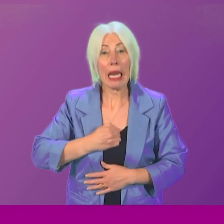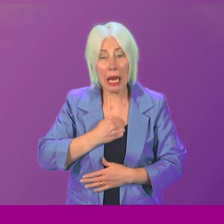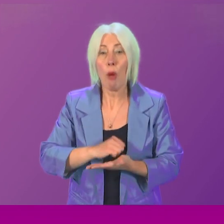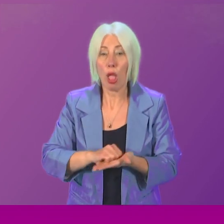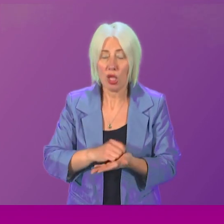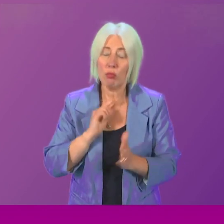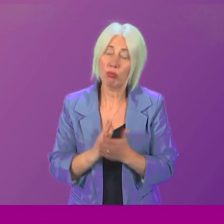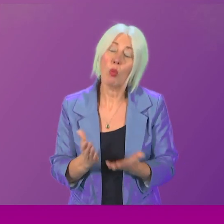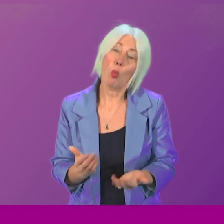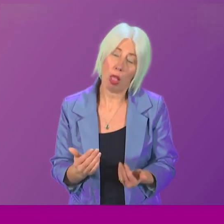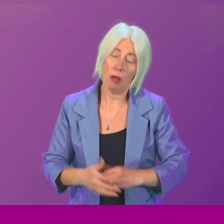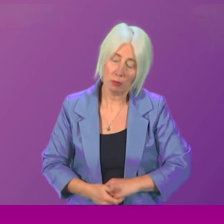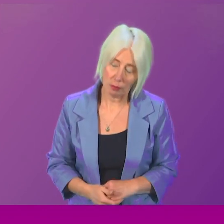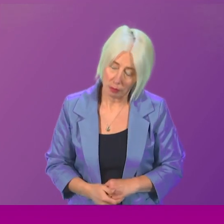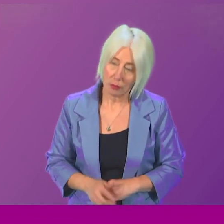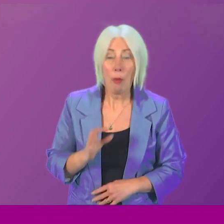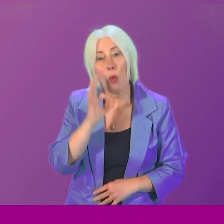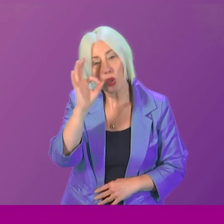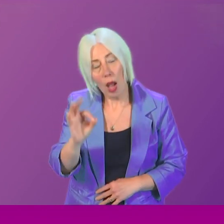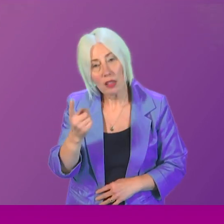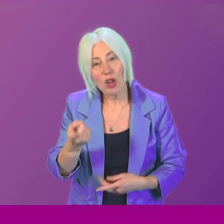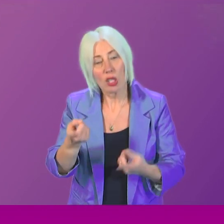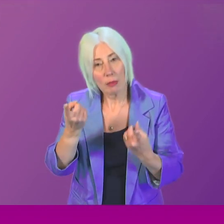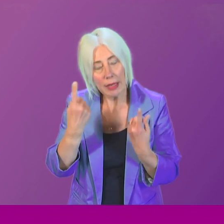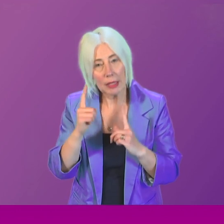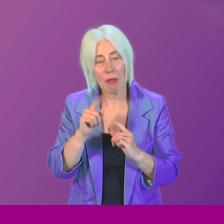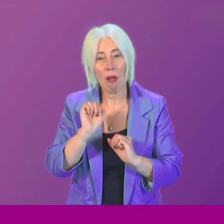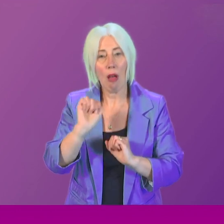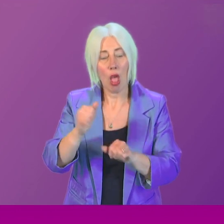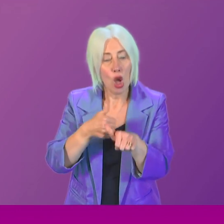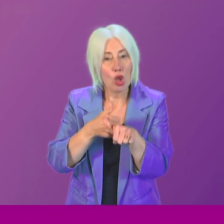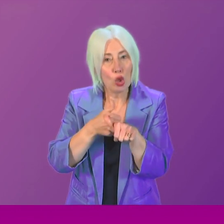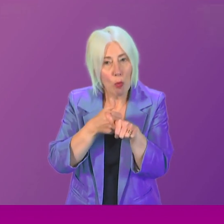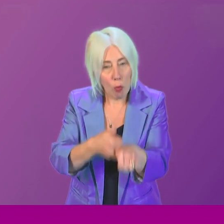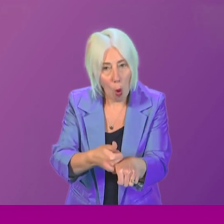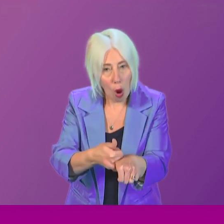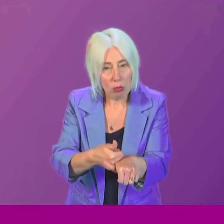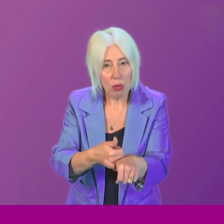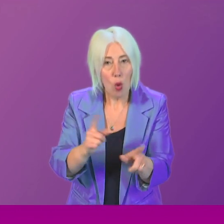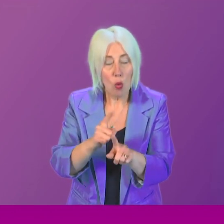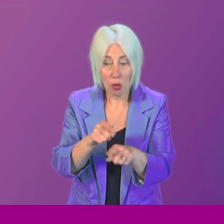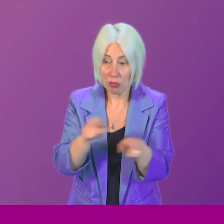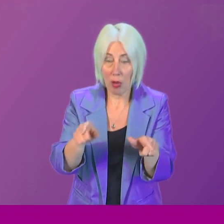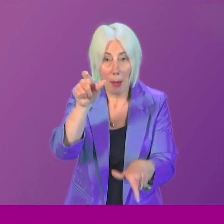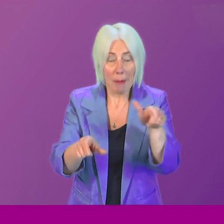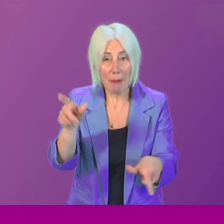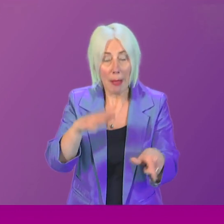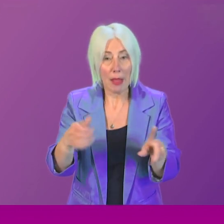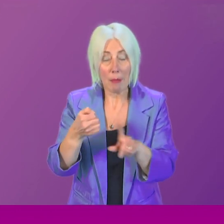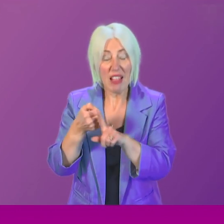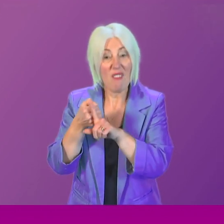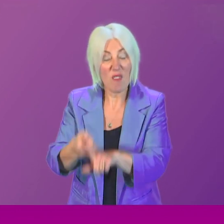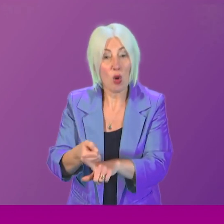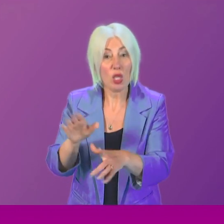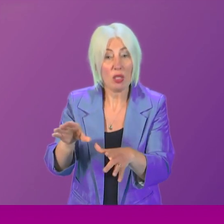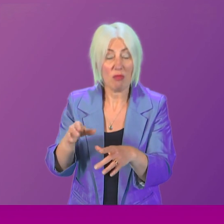welcome to ask the First Minister what support will be provided for those who have been impacted by forced adoption